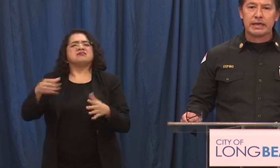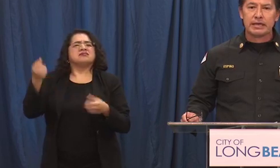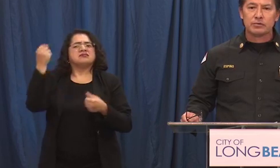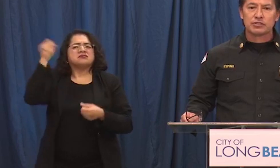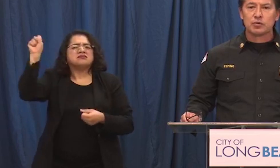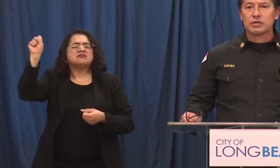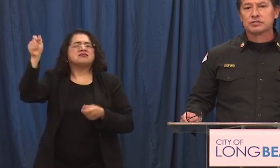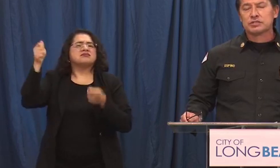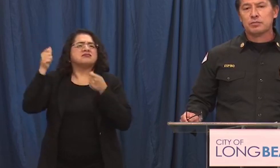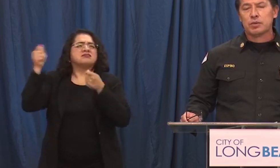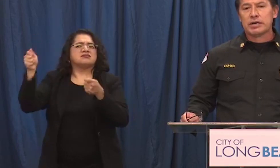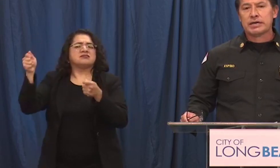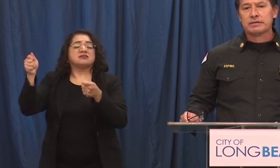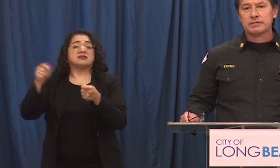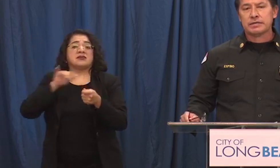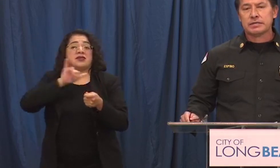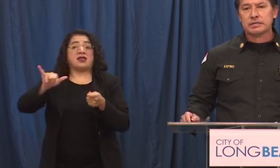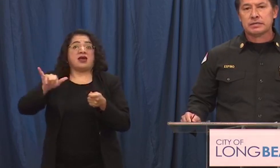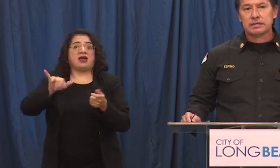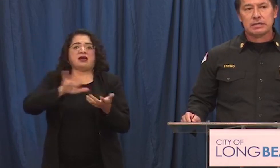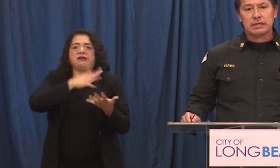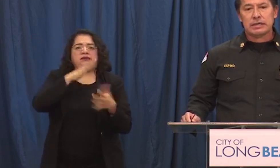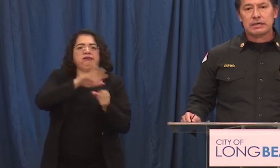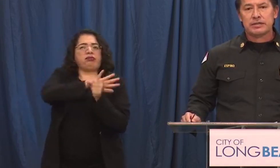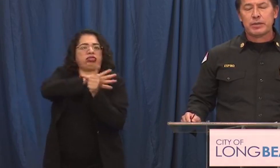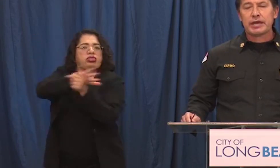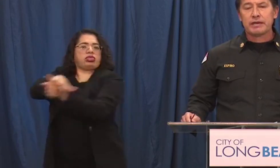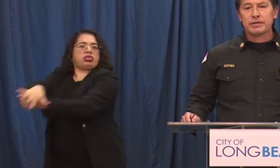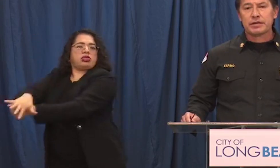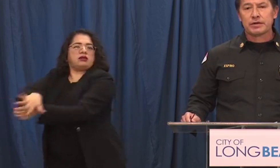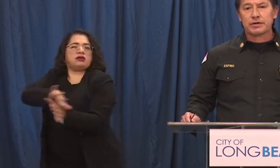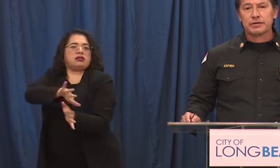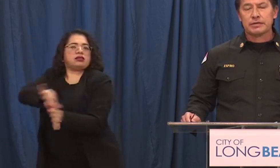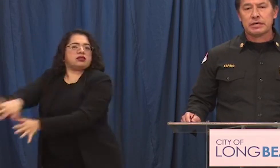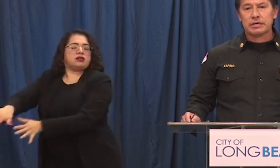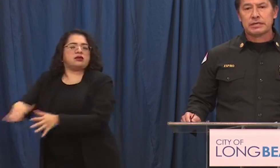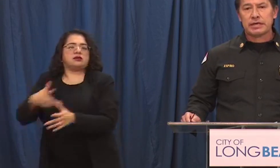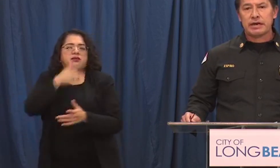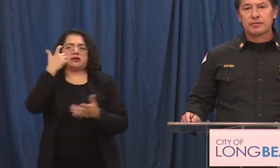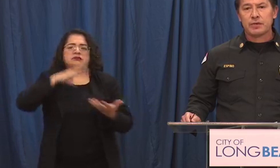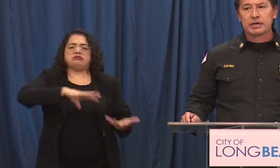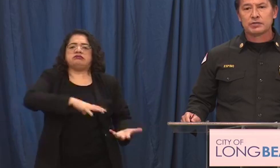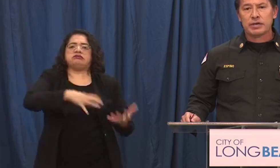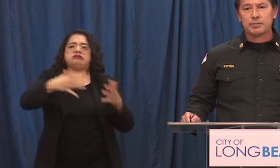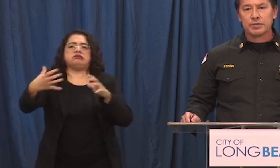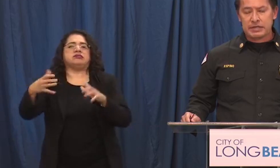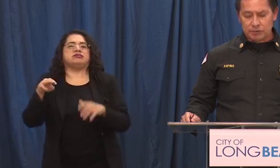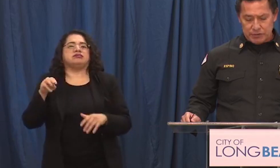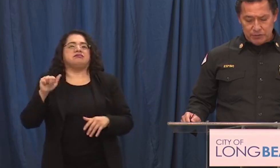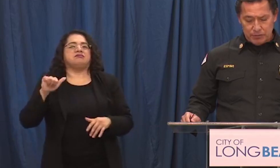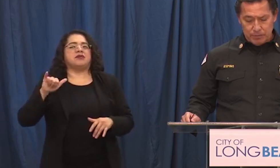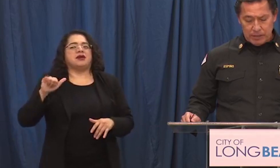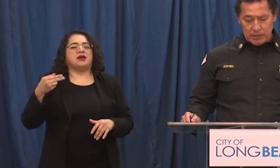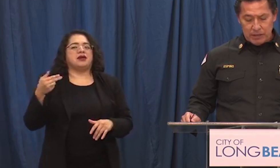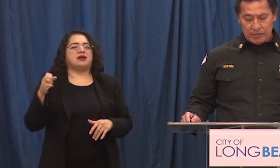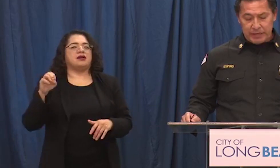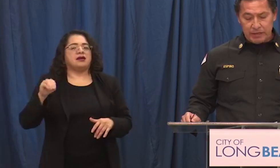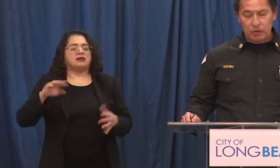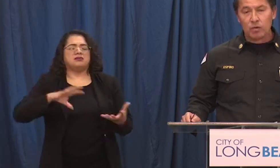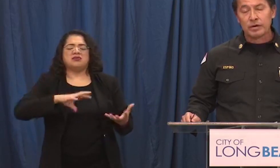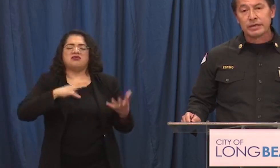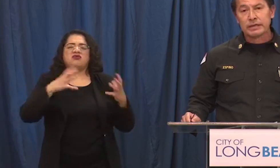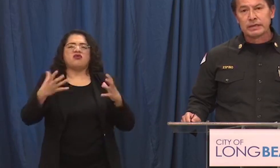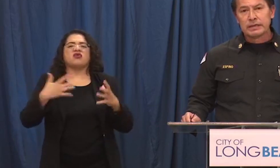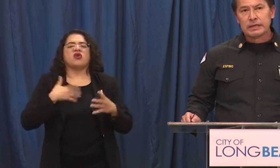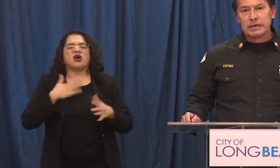and that was squelched by the uh the mayhem that occurred uh in the aftermath so I empathize with you on